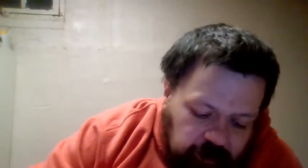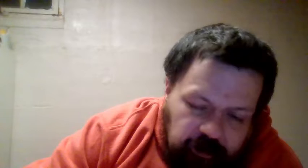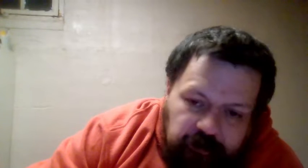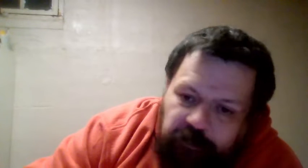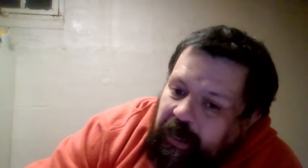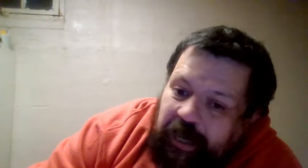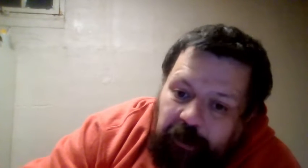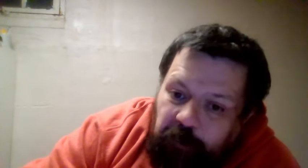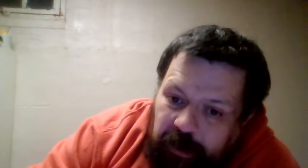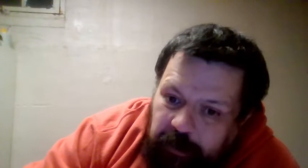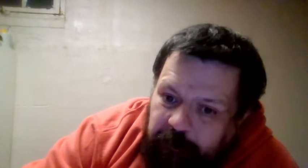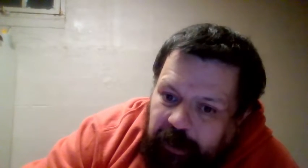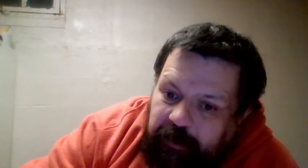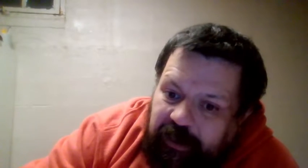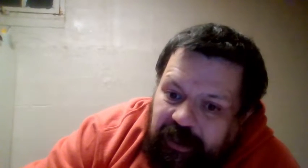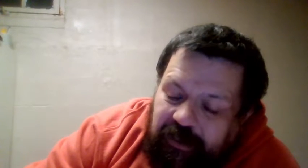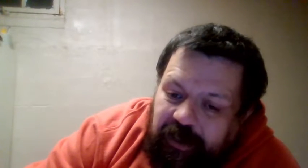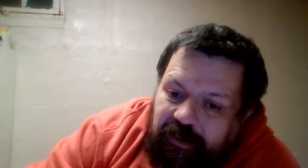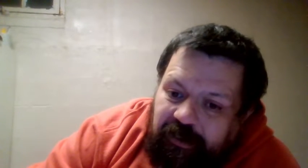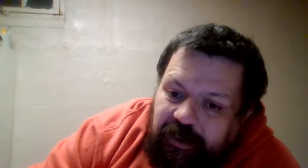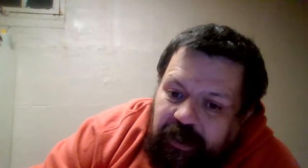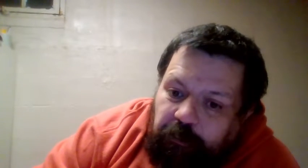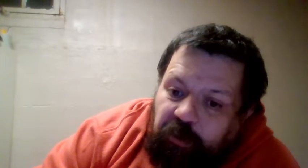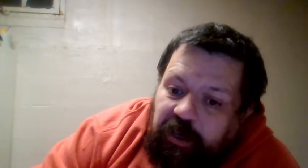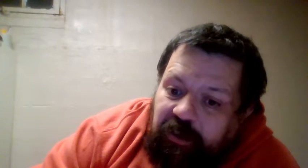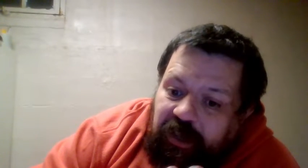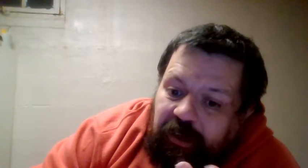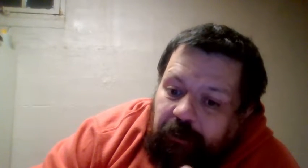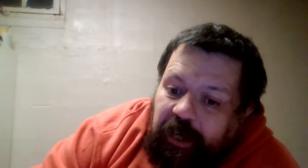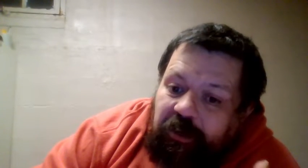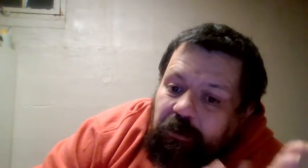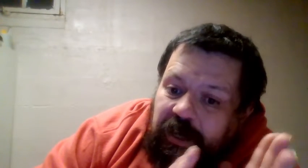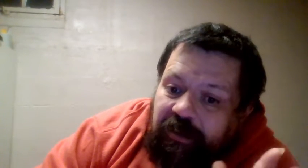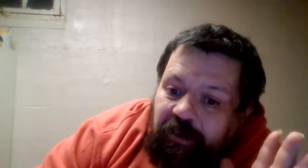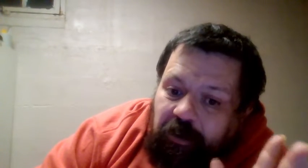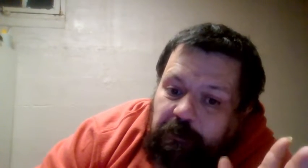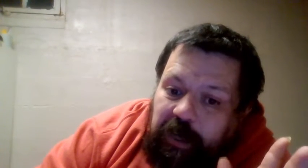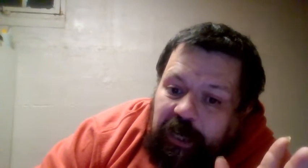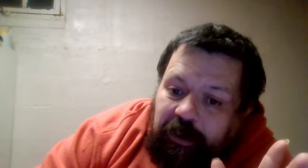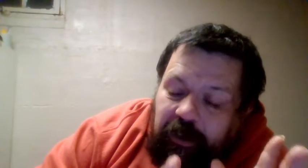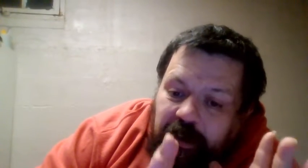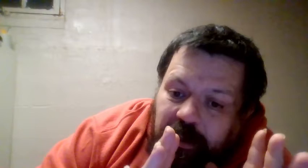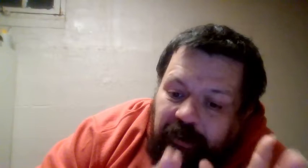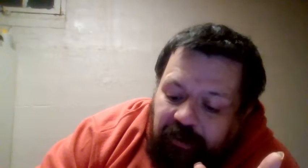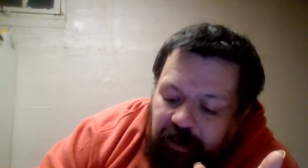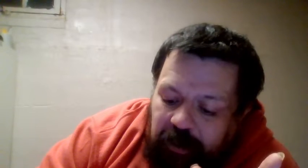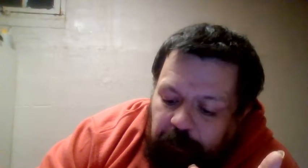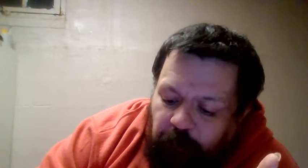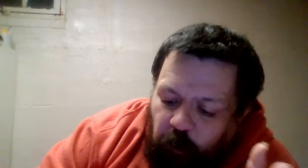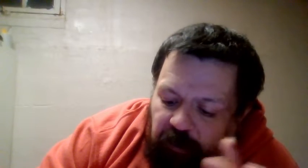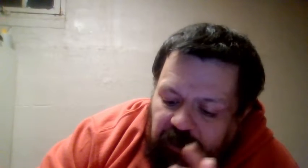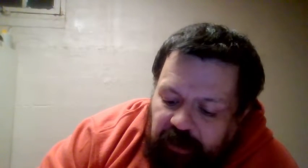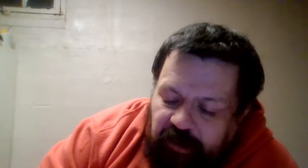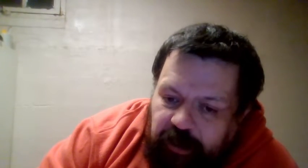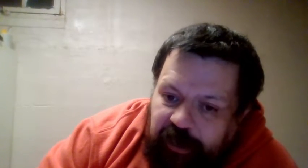And what I mean by a Sunday prior to Thanksgiving, I don't necessarily mean the Sunday before Thanksgiving